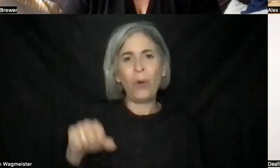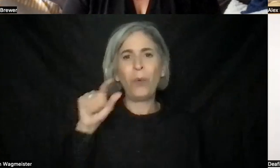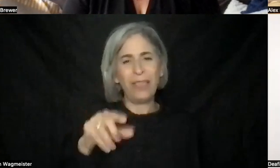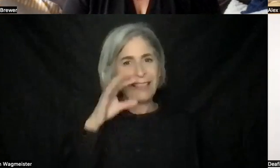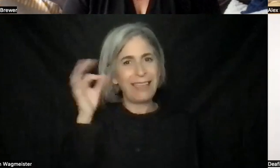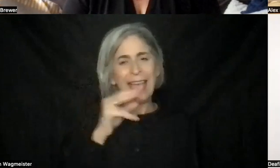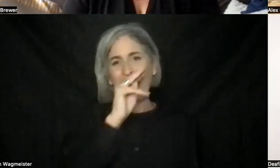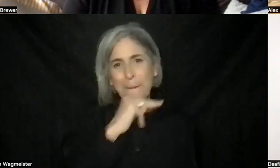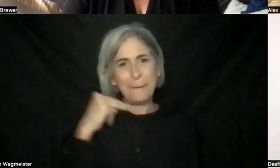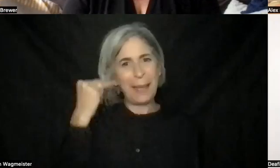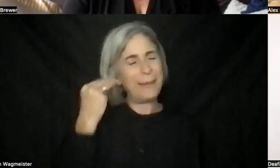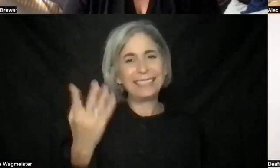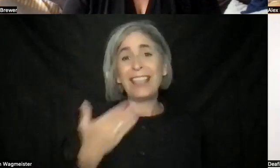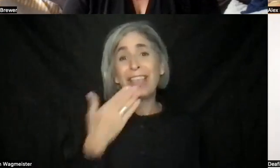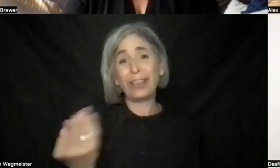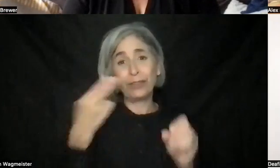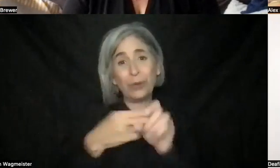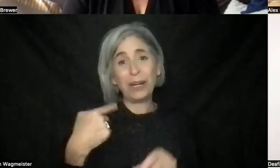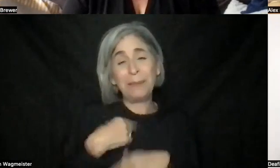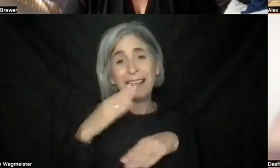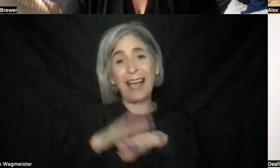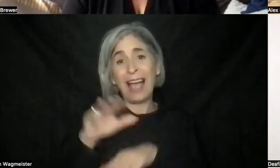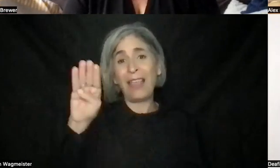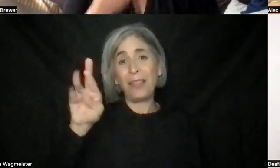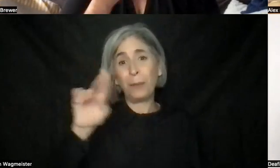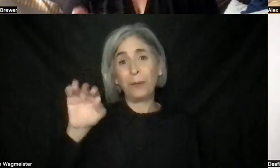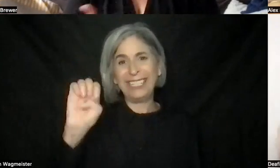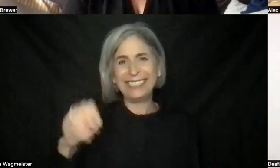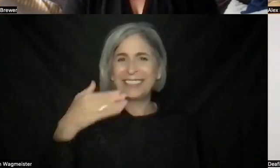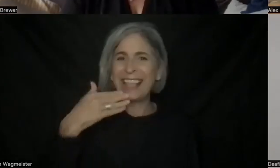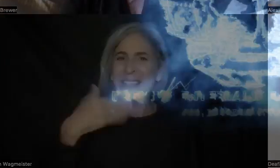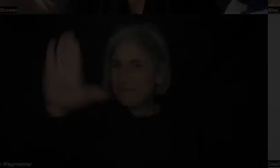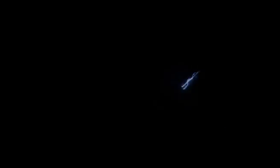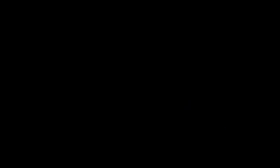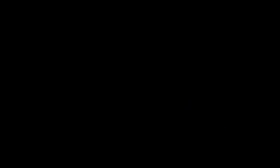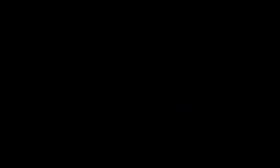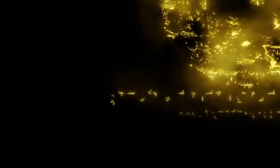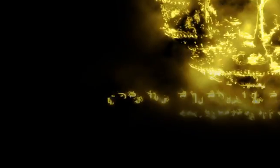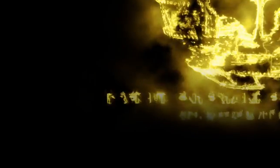so much for joining me today on the breeze. Thank you. Thanks. Thank you.